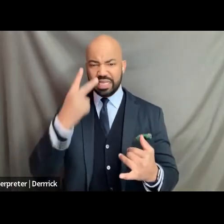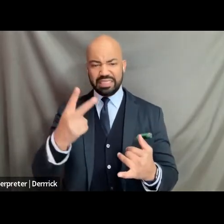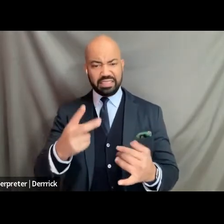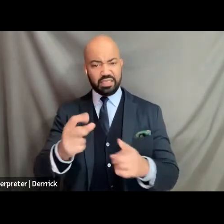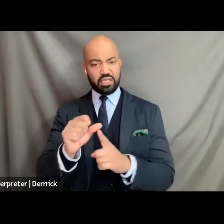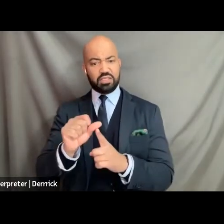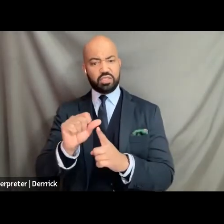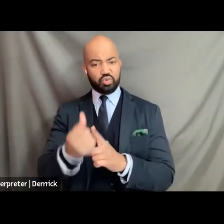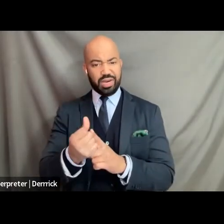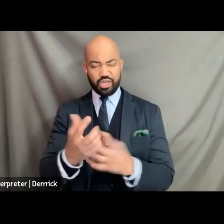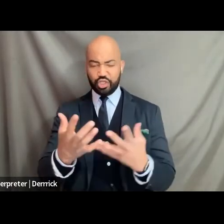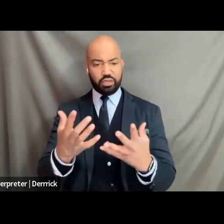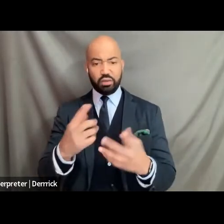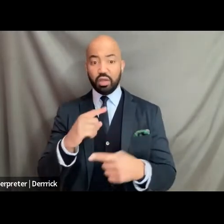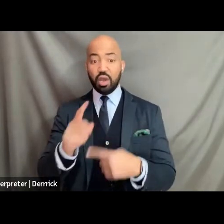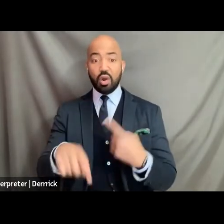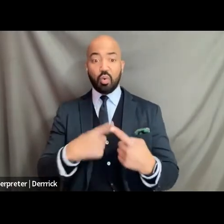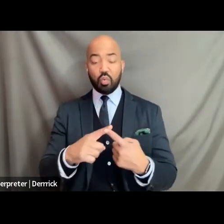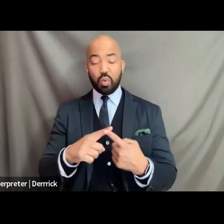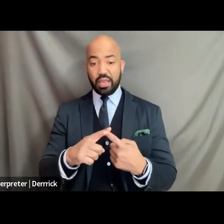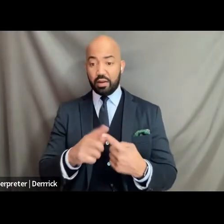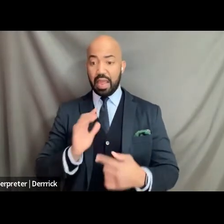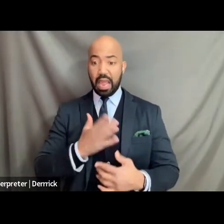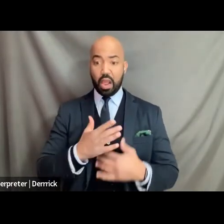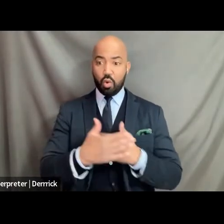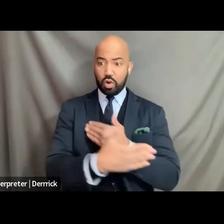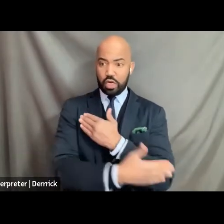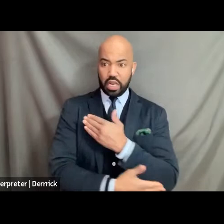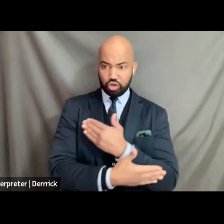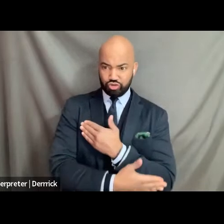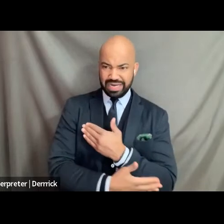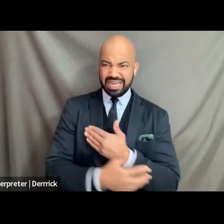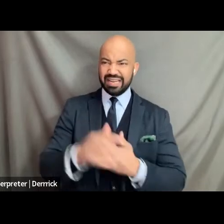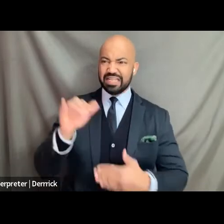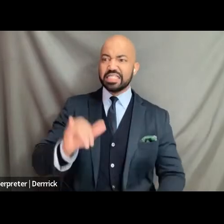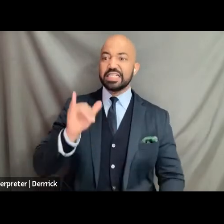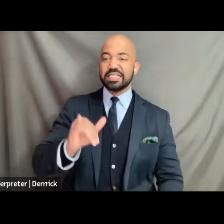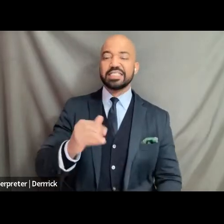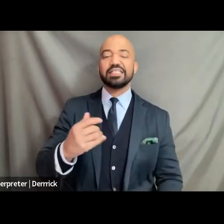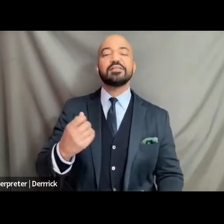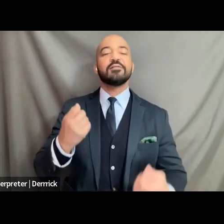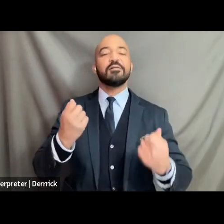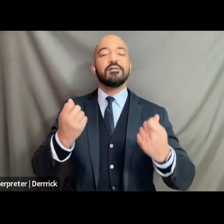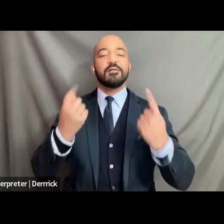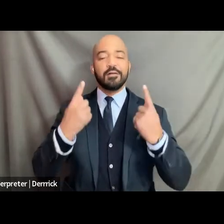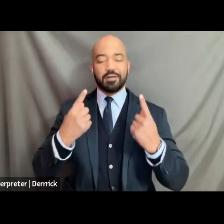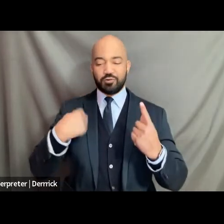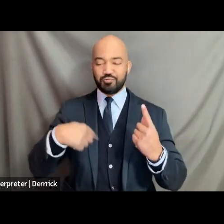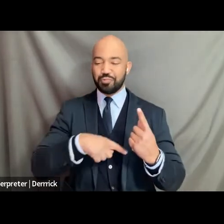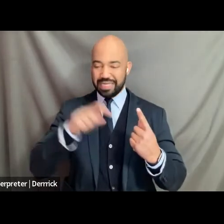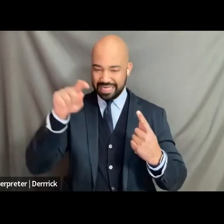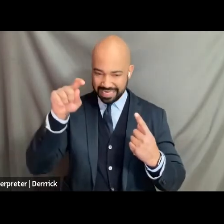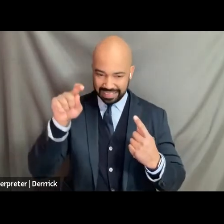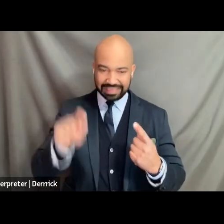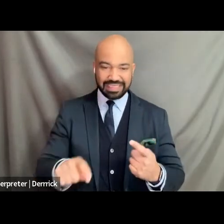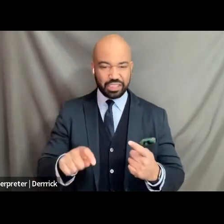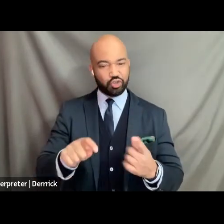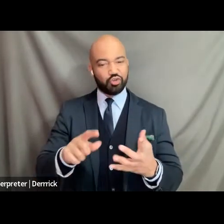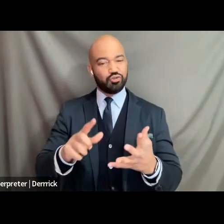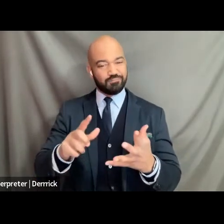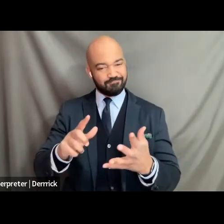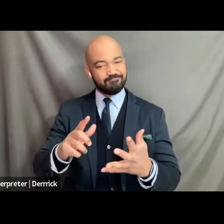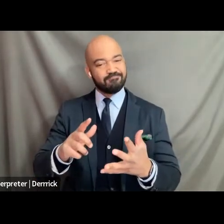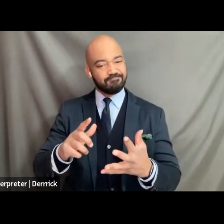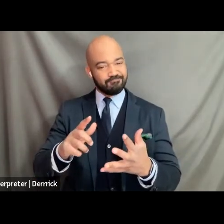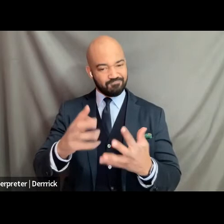our nation is truly realizing that there's so much that needs to uh first off